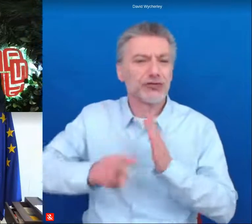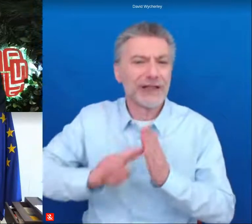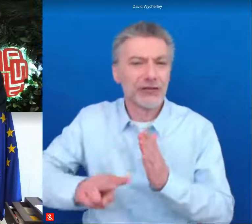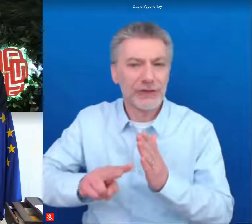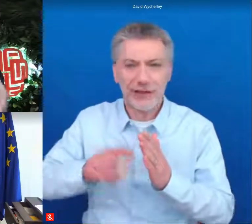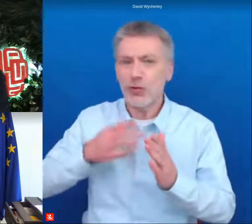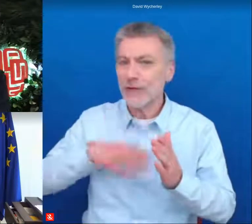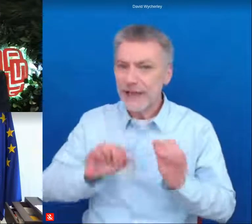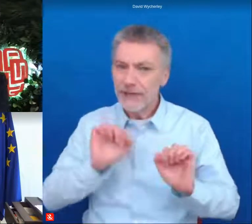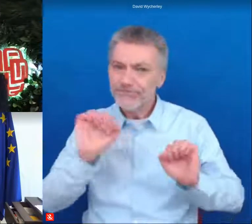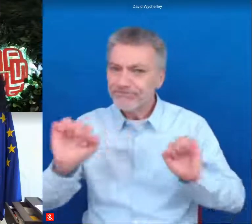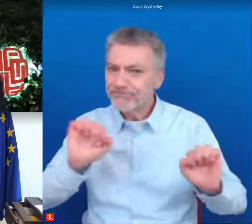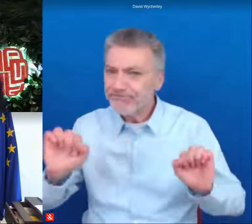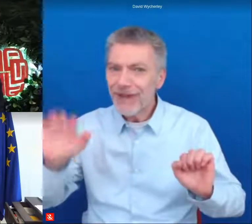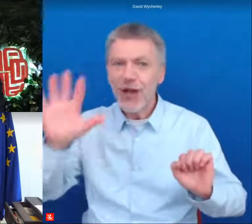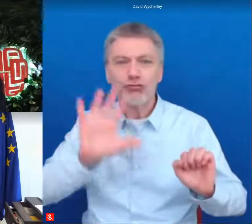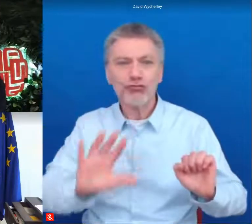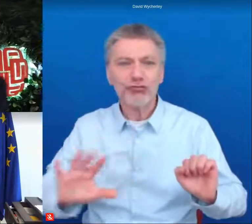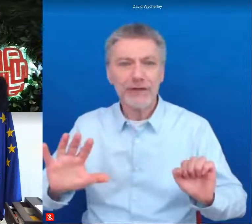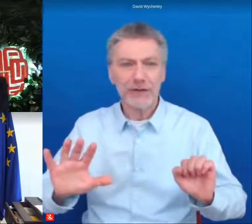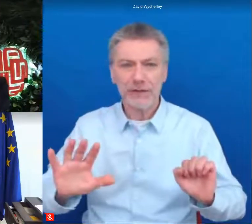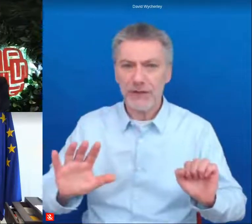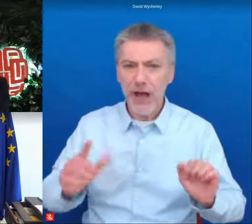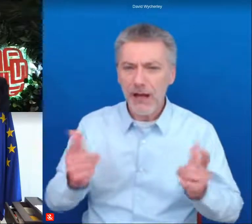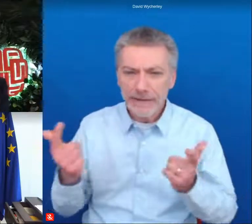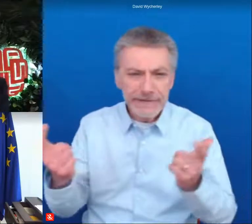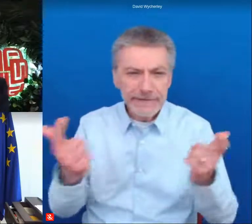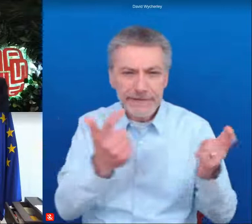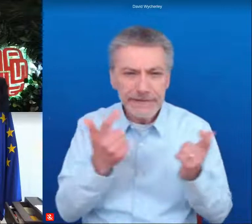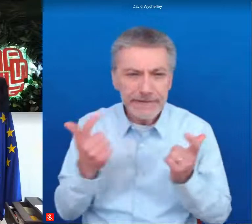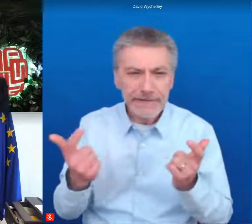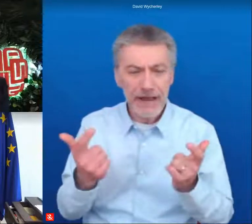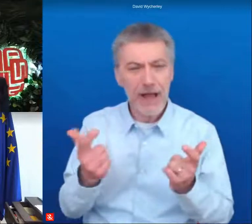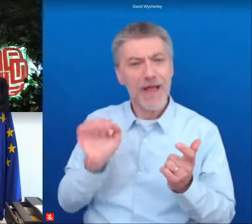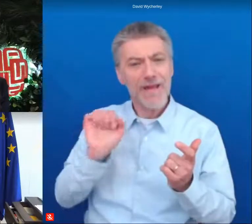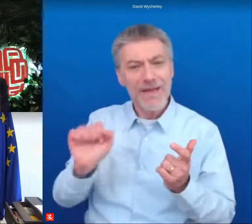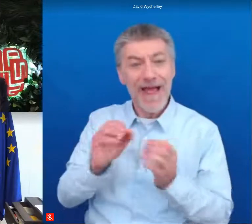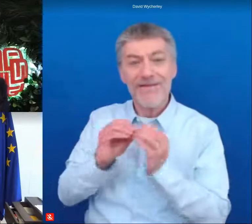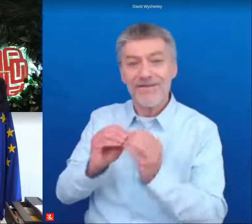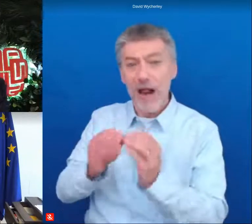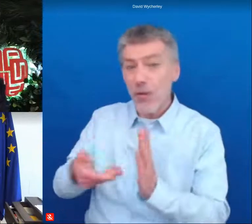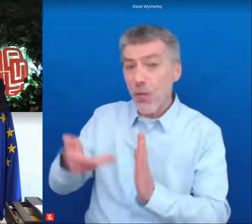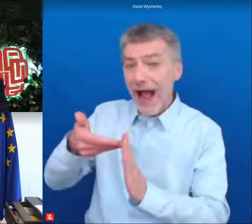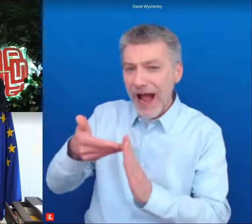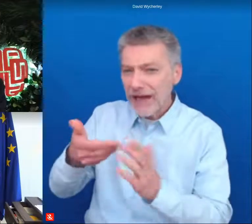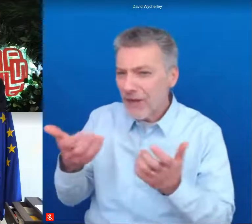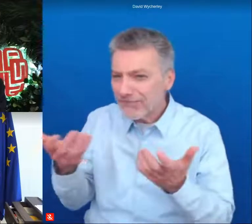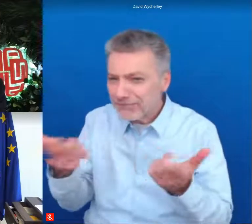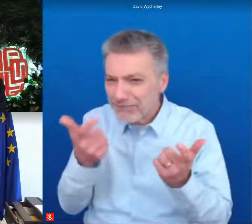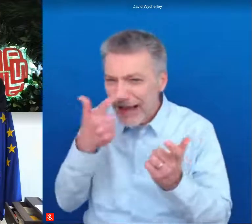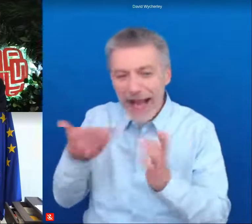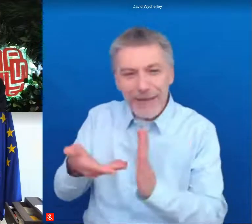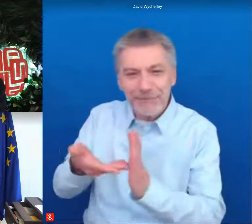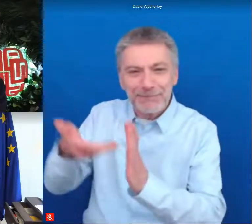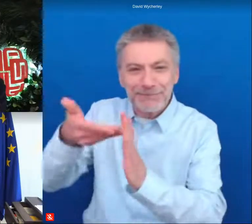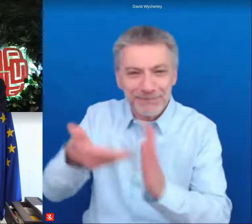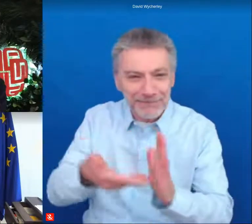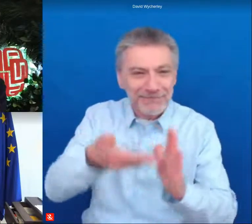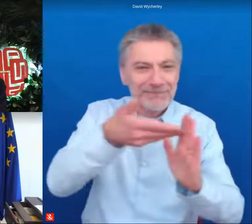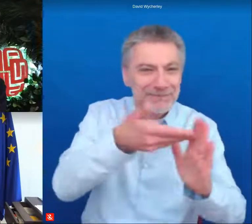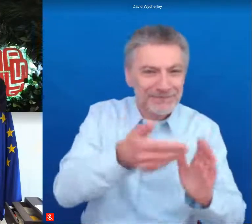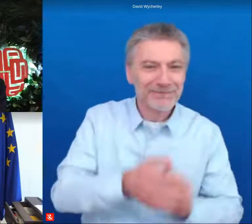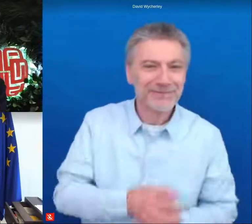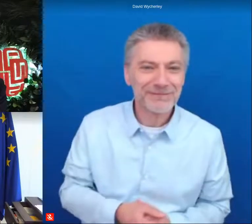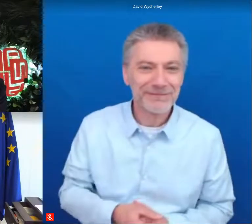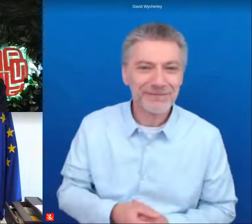regions you have got to find out where we can increase the value at it we are very much aware that the success